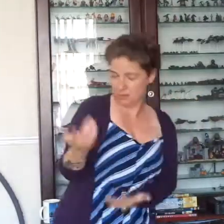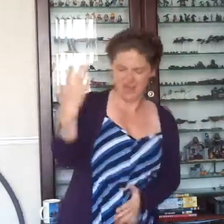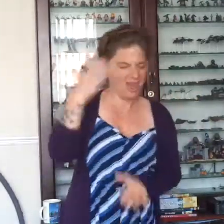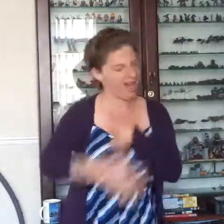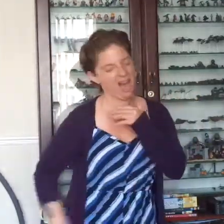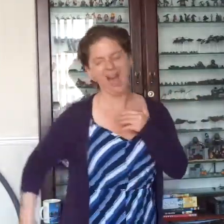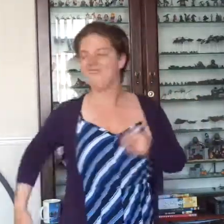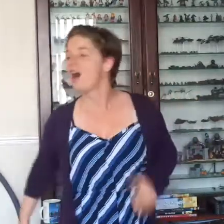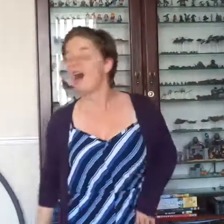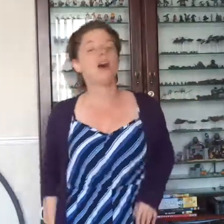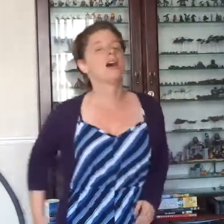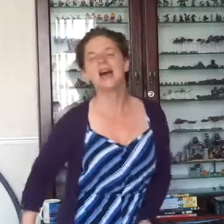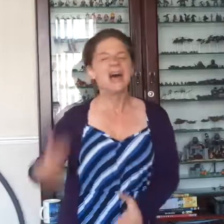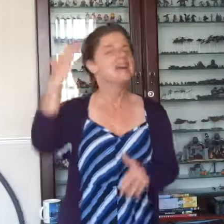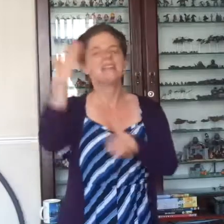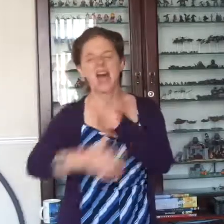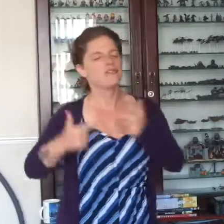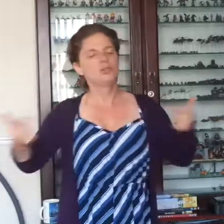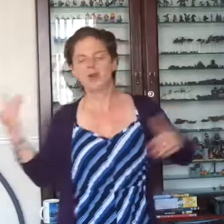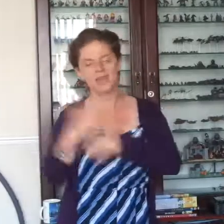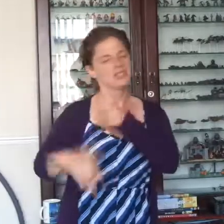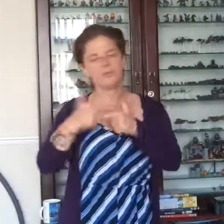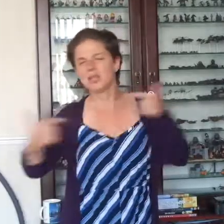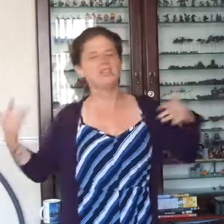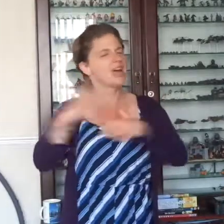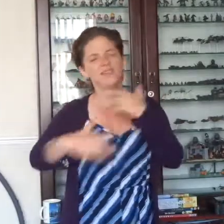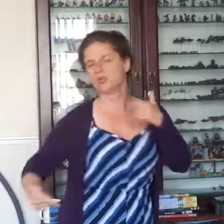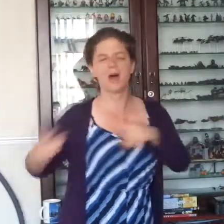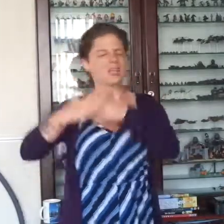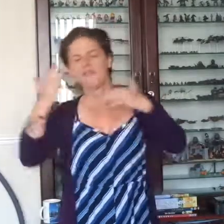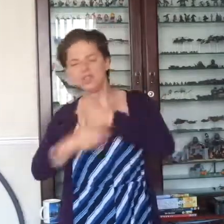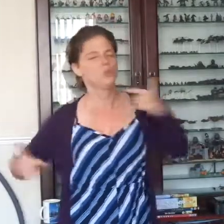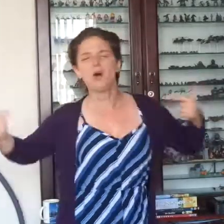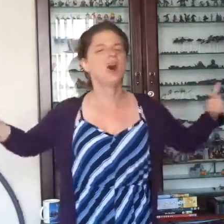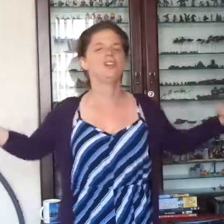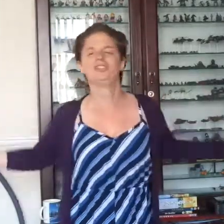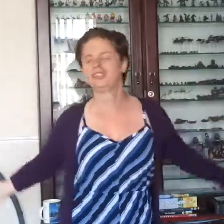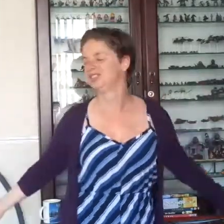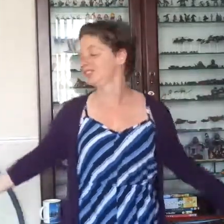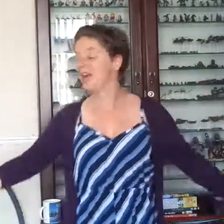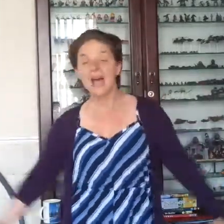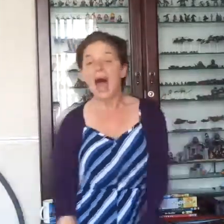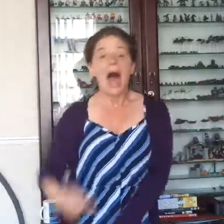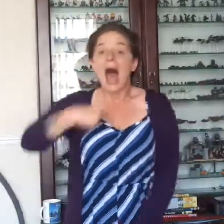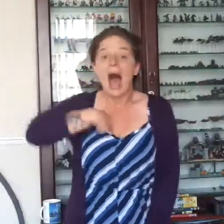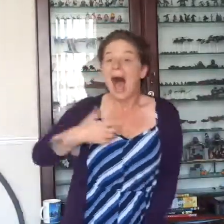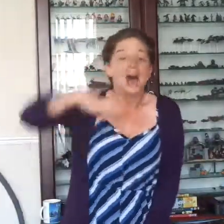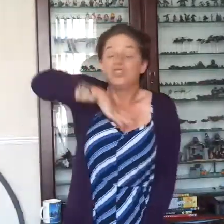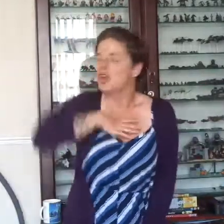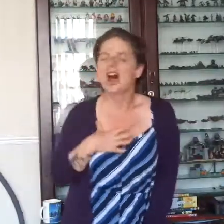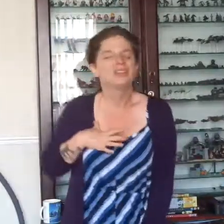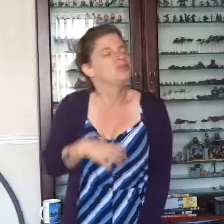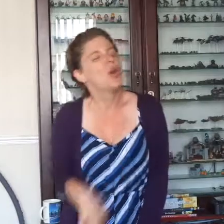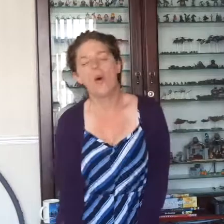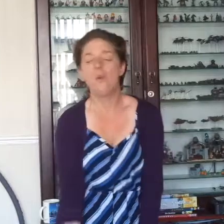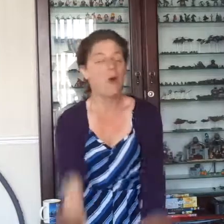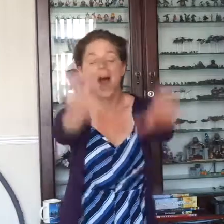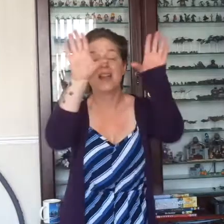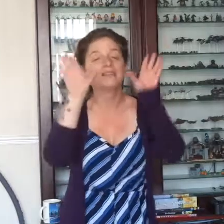there wasn't Too much, never too much, never too just don't wanna